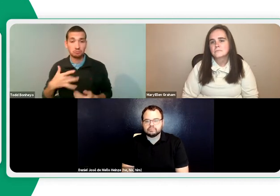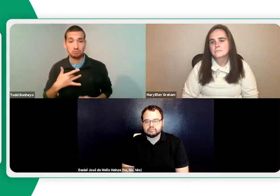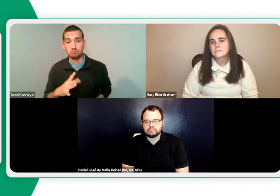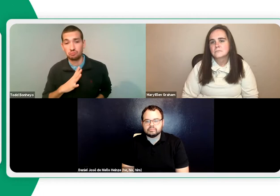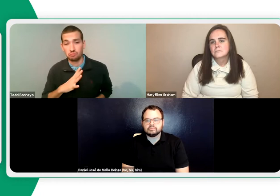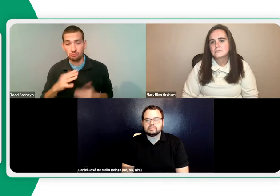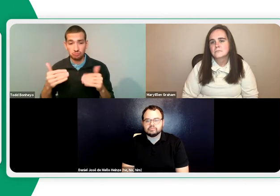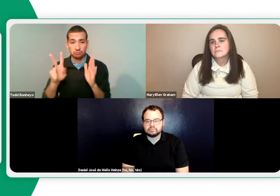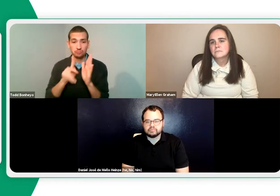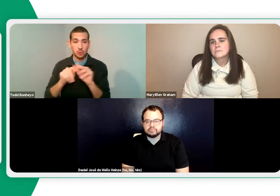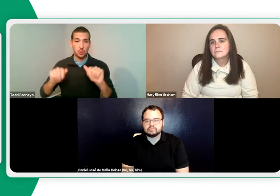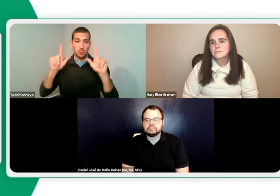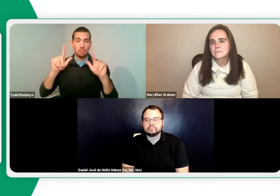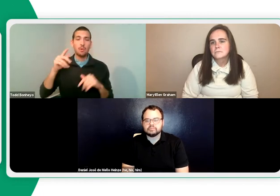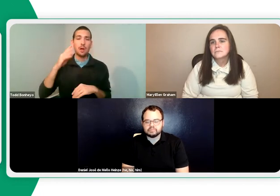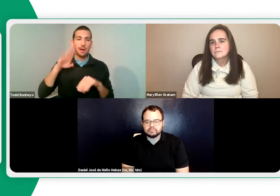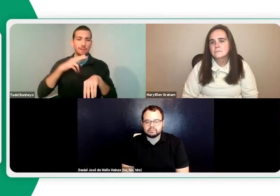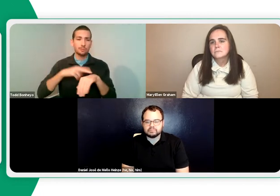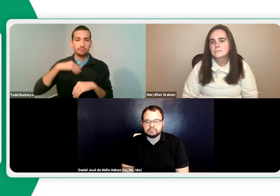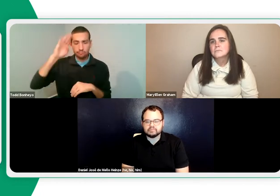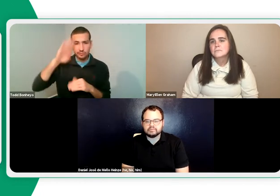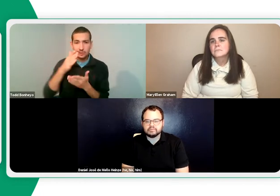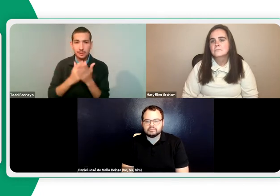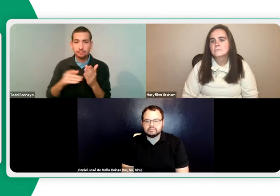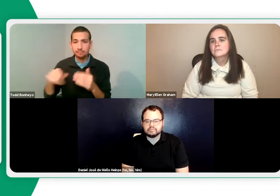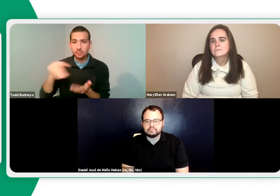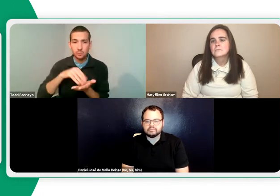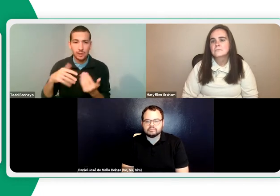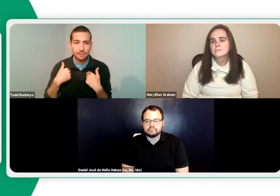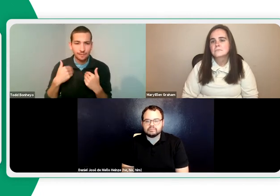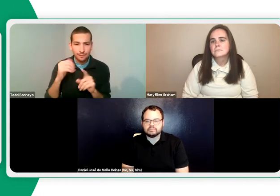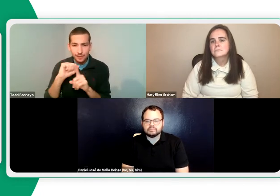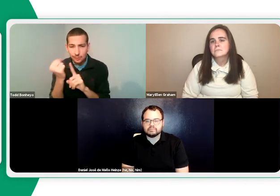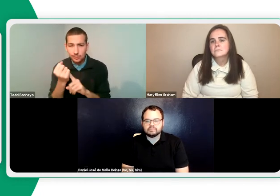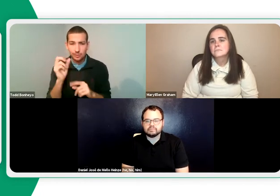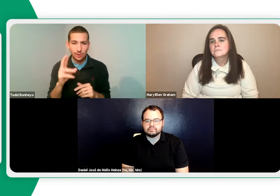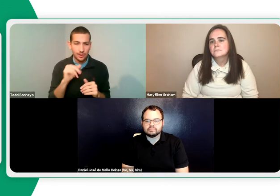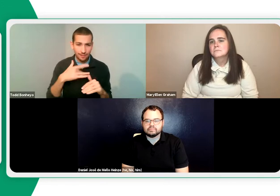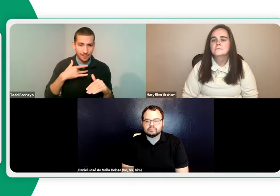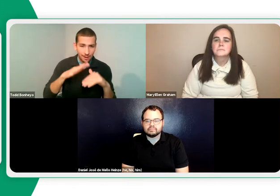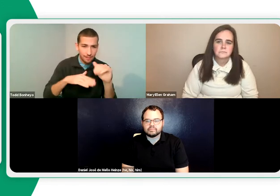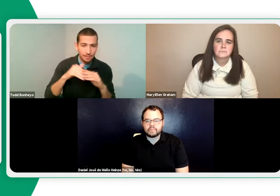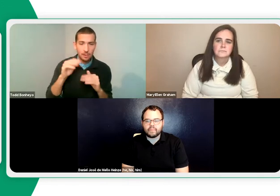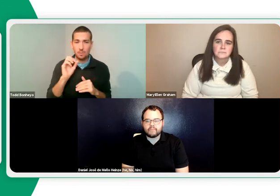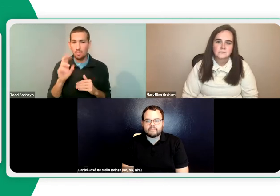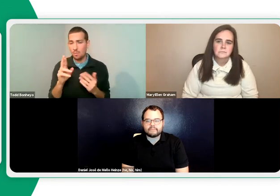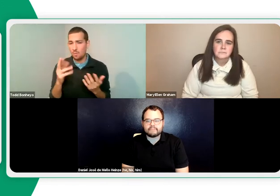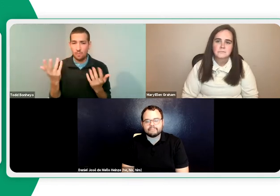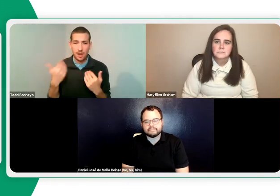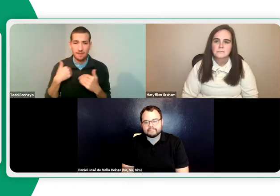very encouraged here for our students to have their video on. And, of course, we are aware that some students live with situations where they're